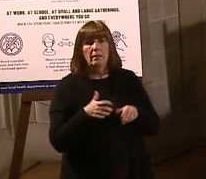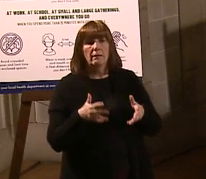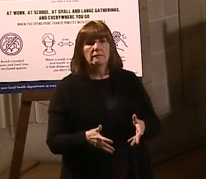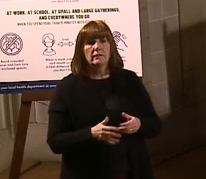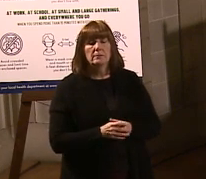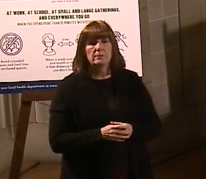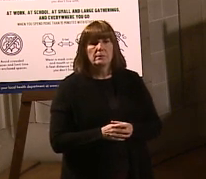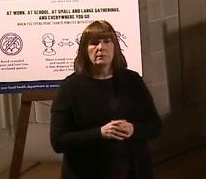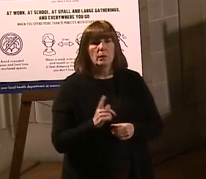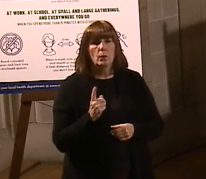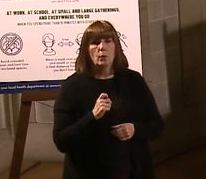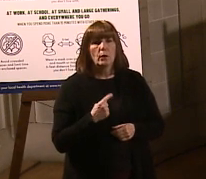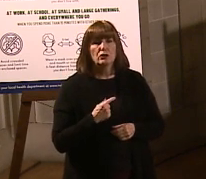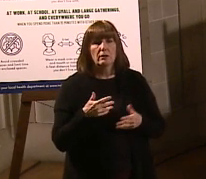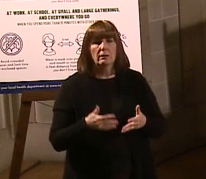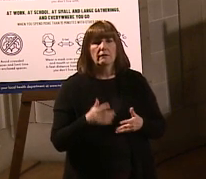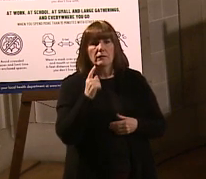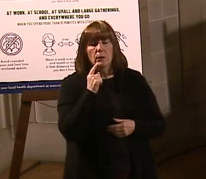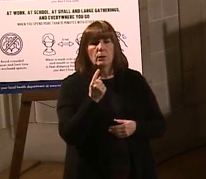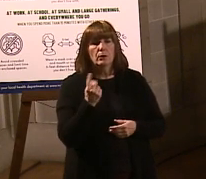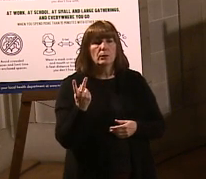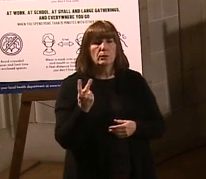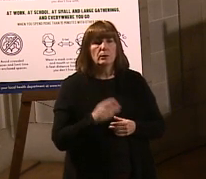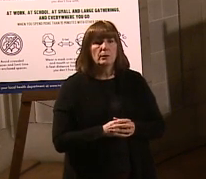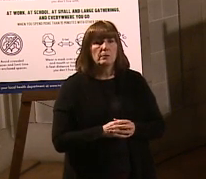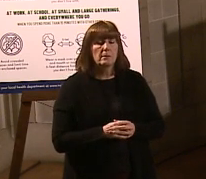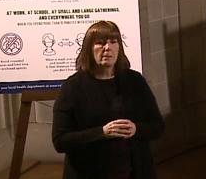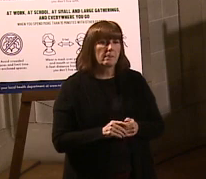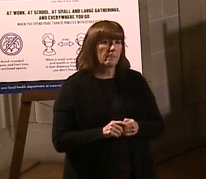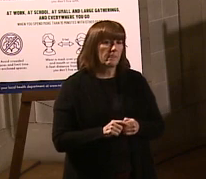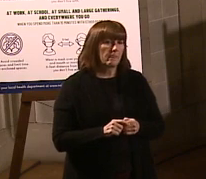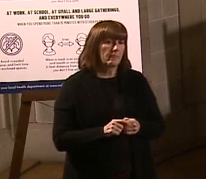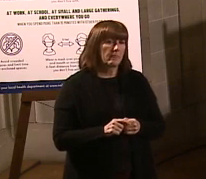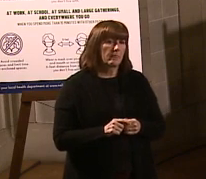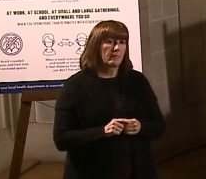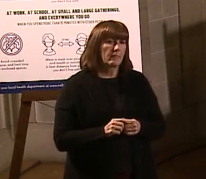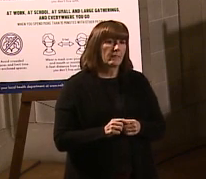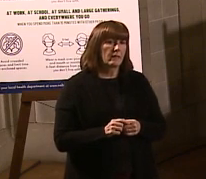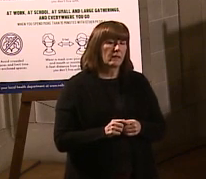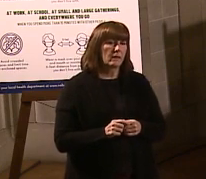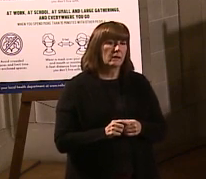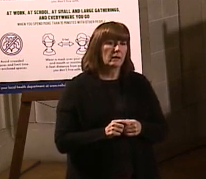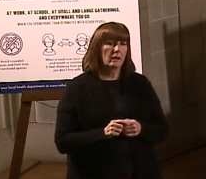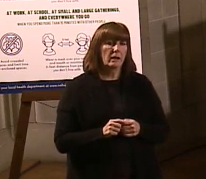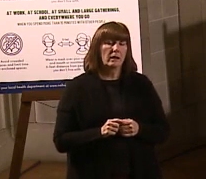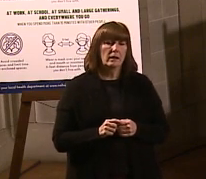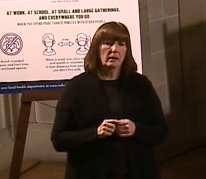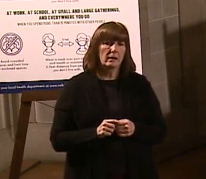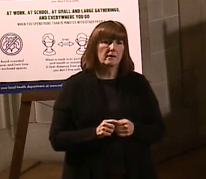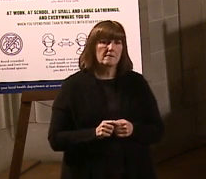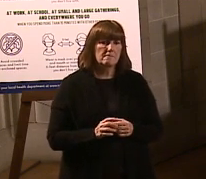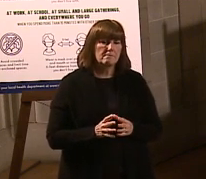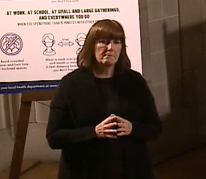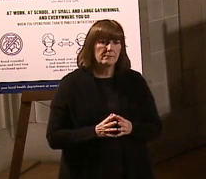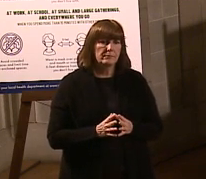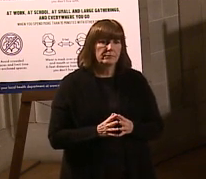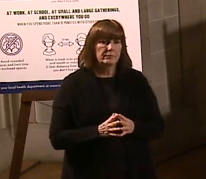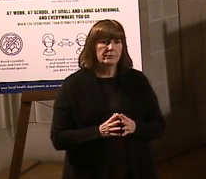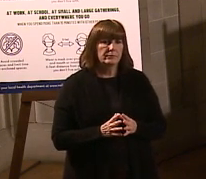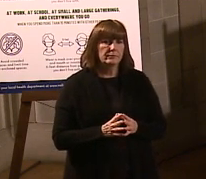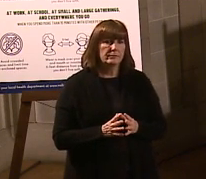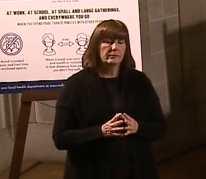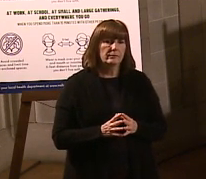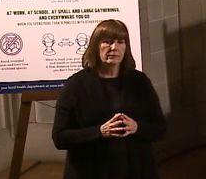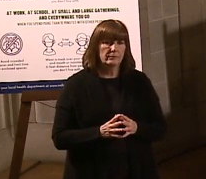The President's promise of 100 million vaccines in the arms of people in, you know, 100 days, how